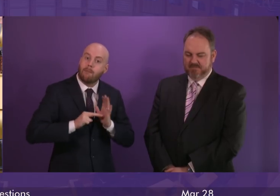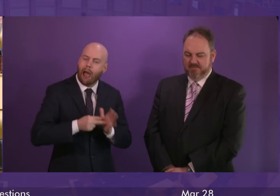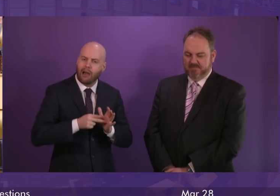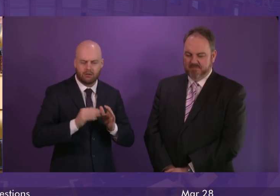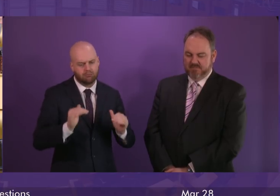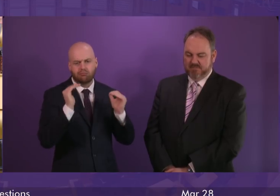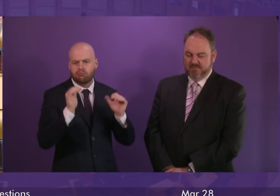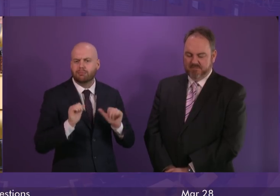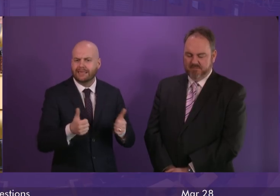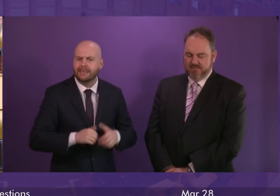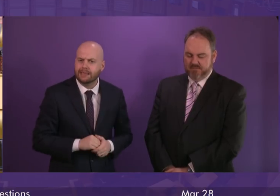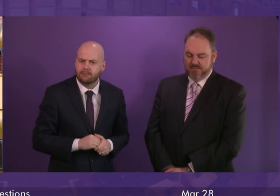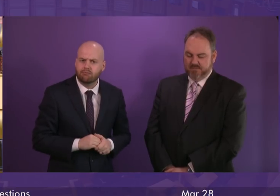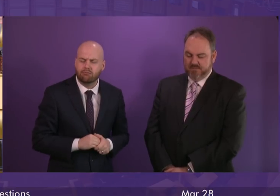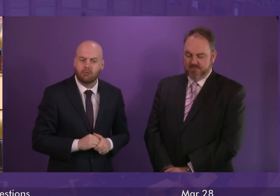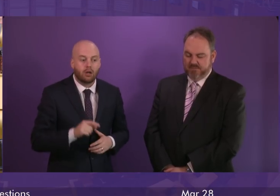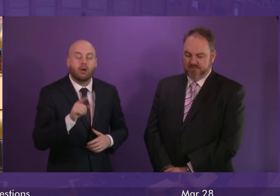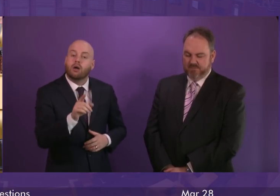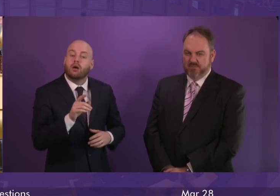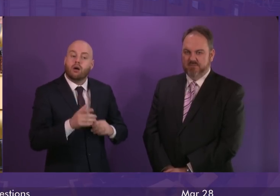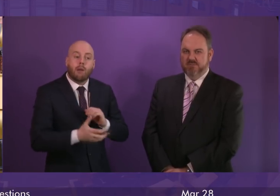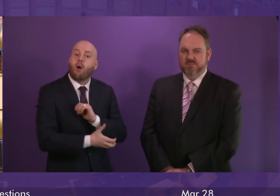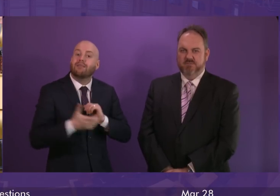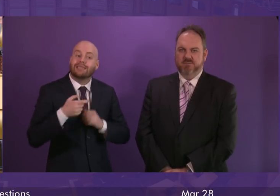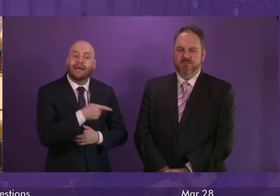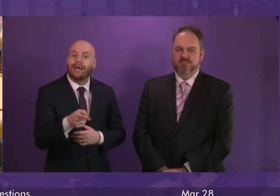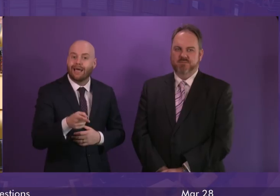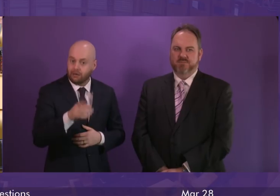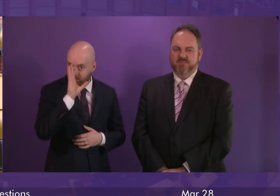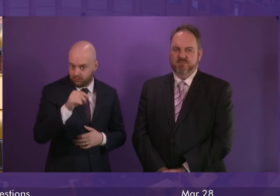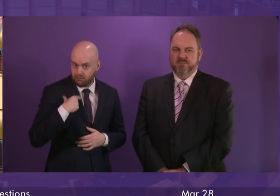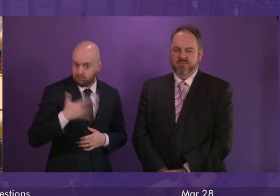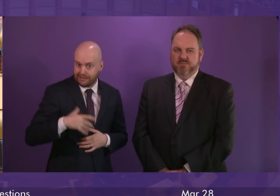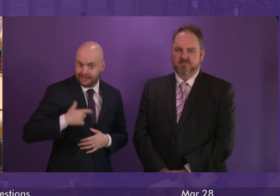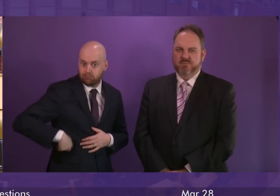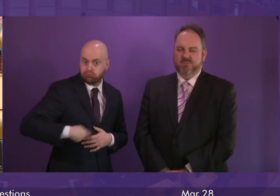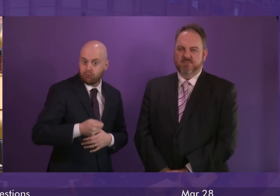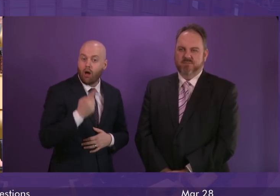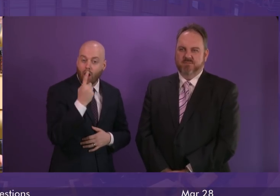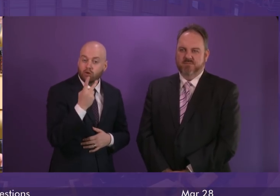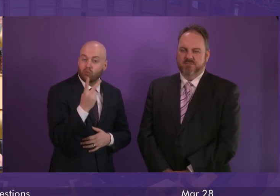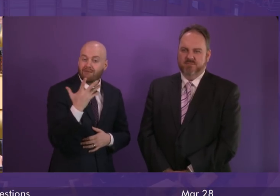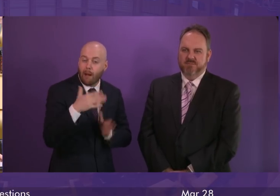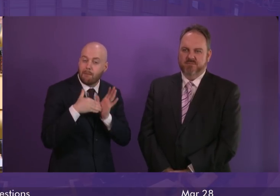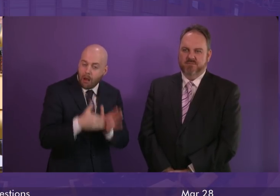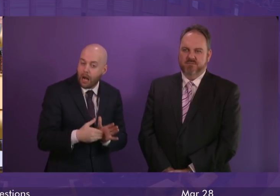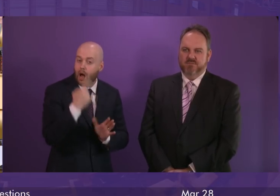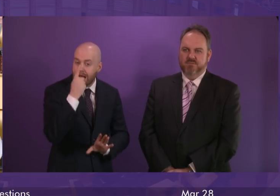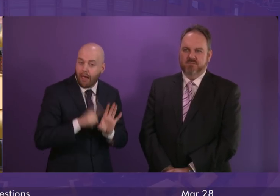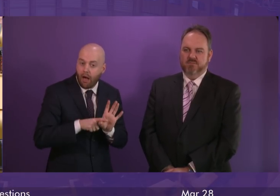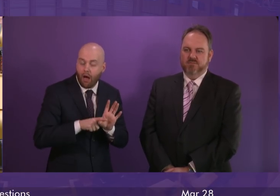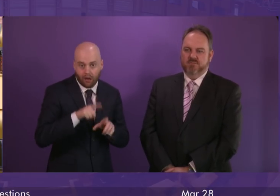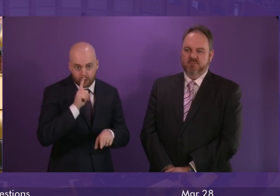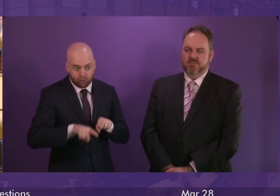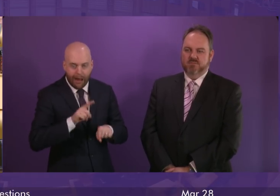to tackle poverty we are investing £125 million a year to mitigate the worst impacts